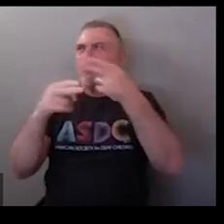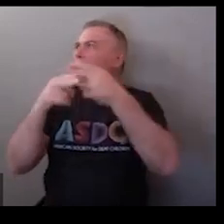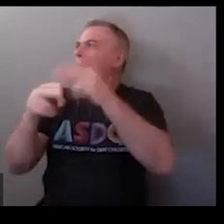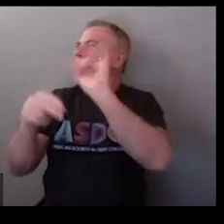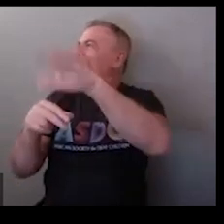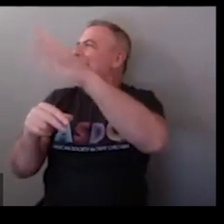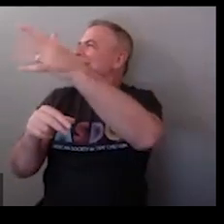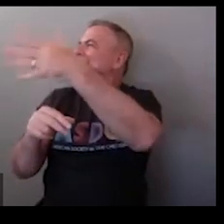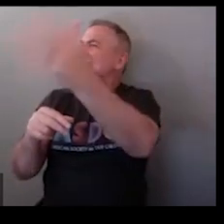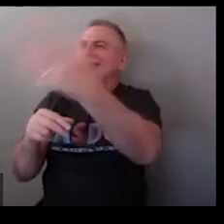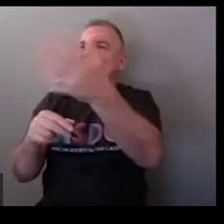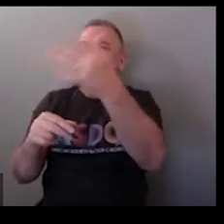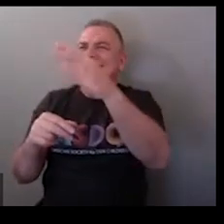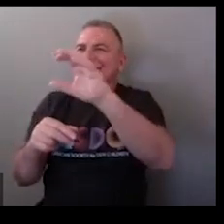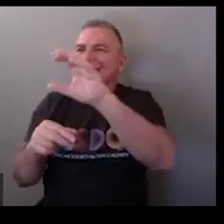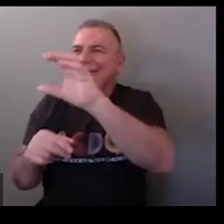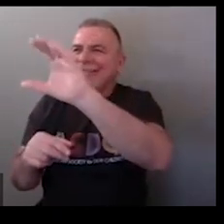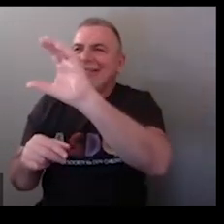is that is that the compass